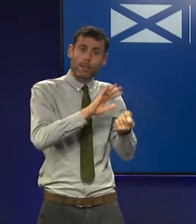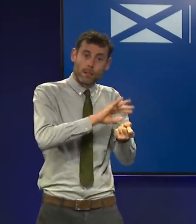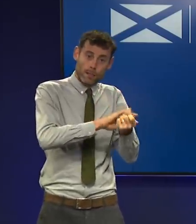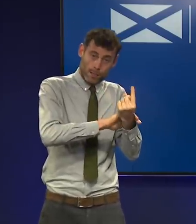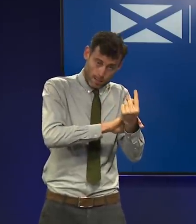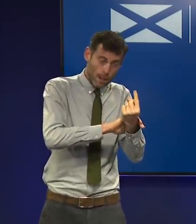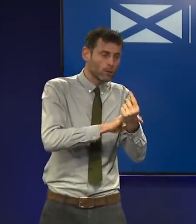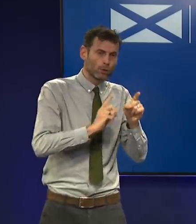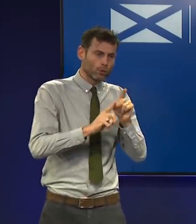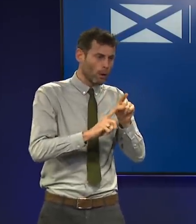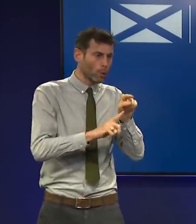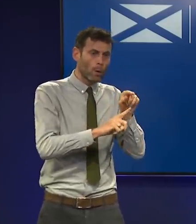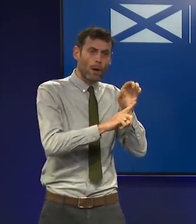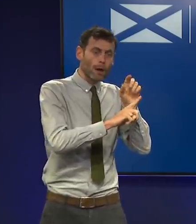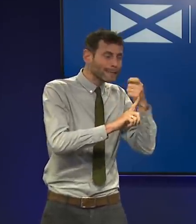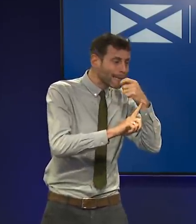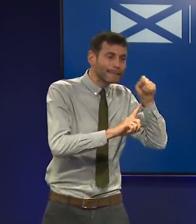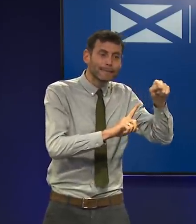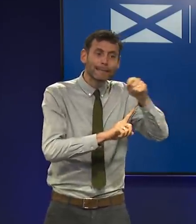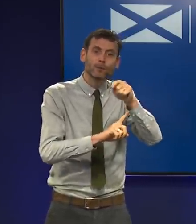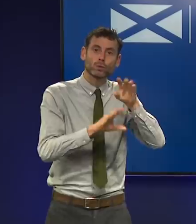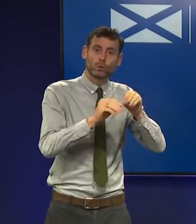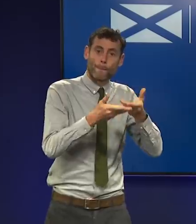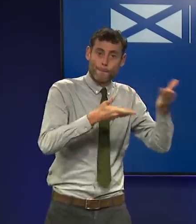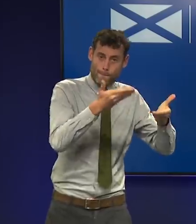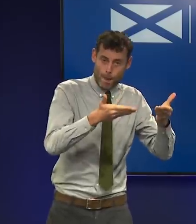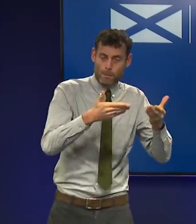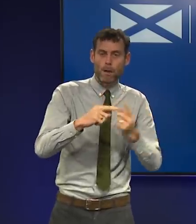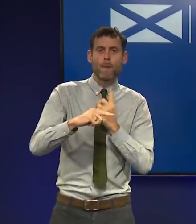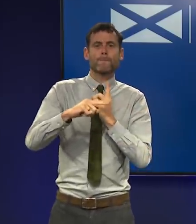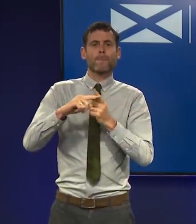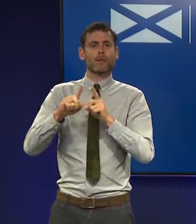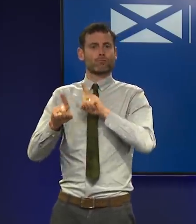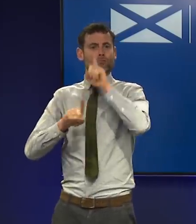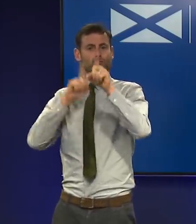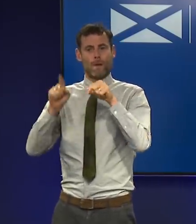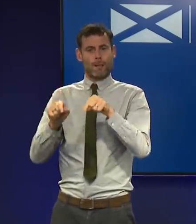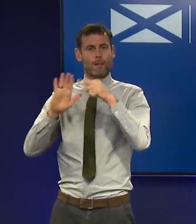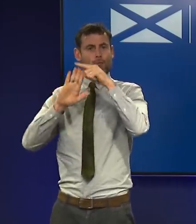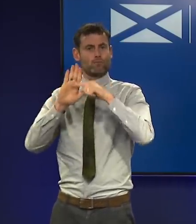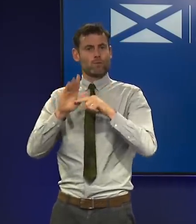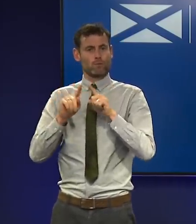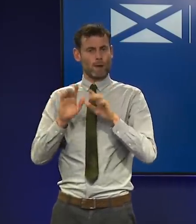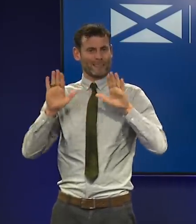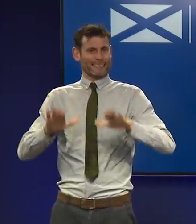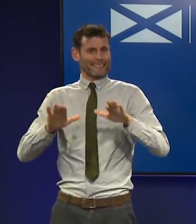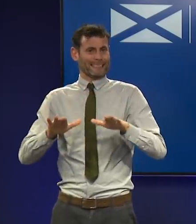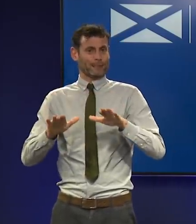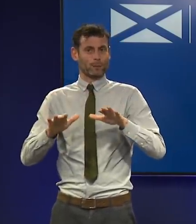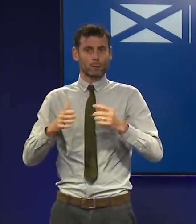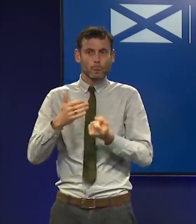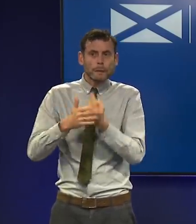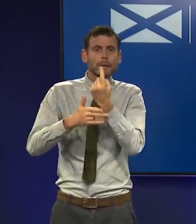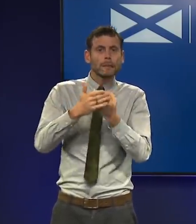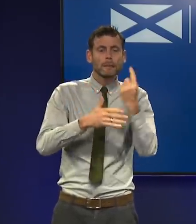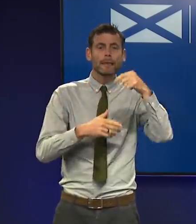that aim to avoid importing new cases while we're trying to curb community transmission. Even with cases already